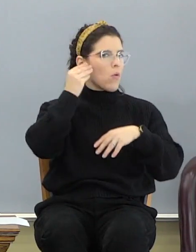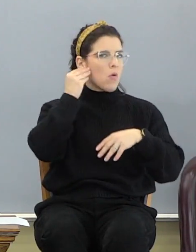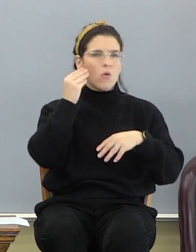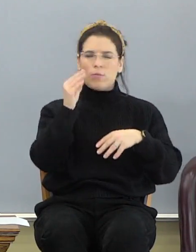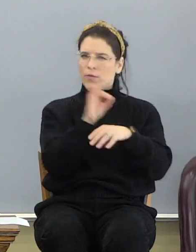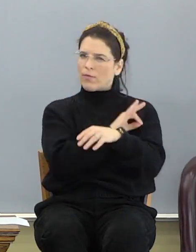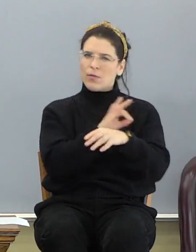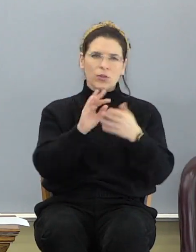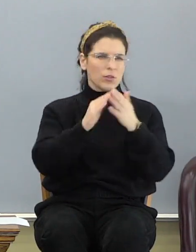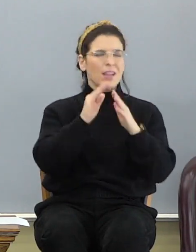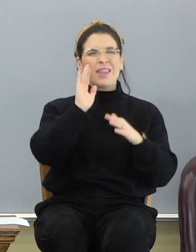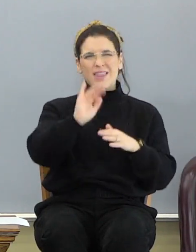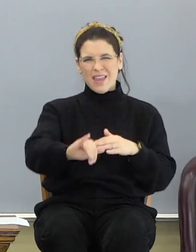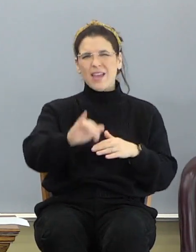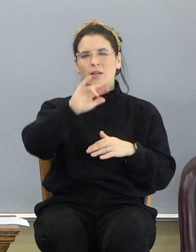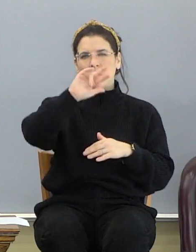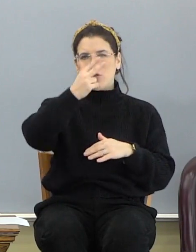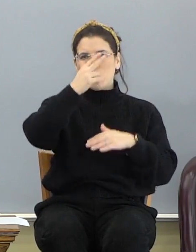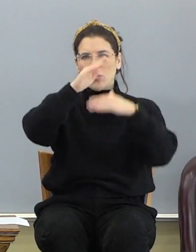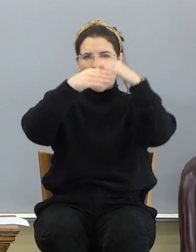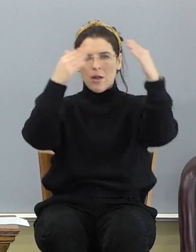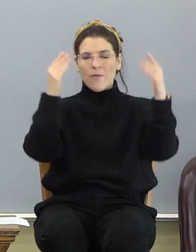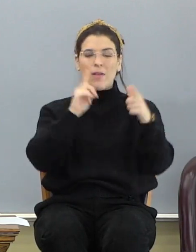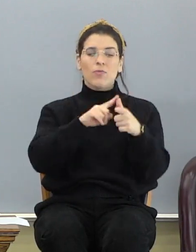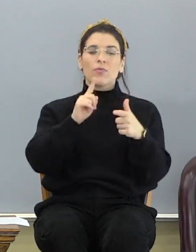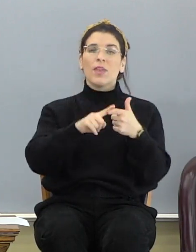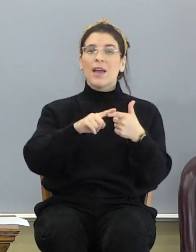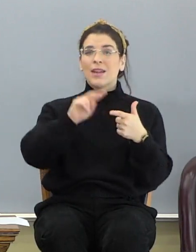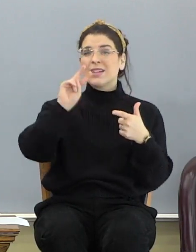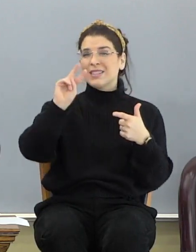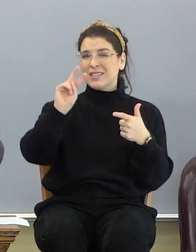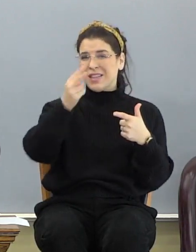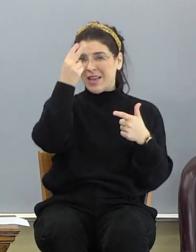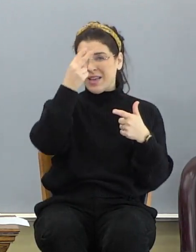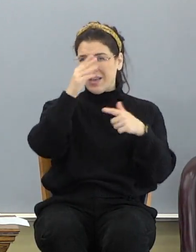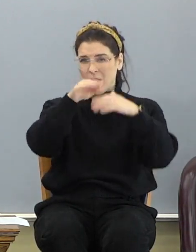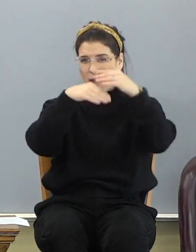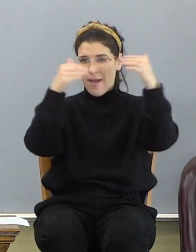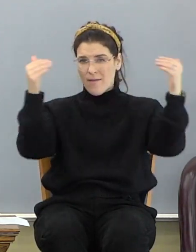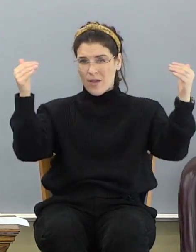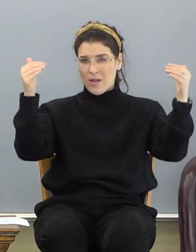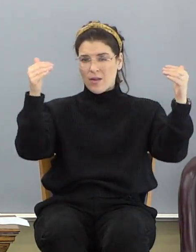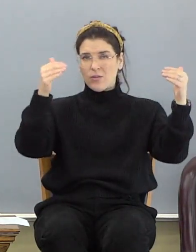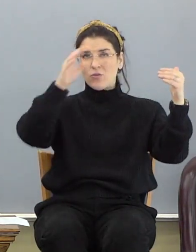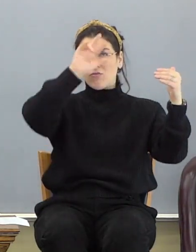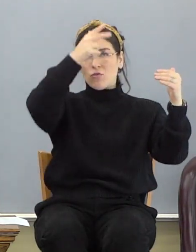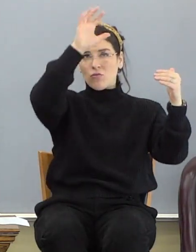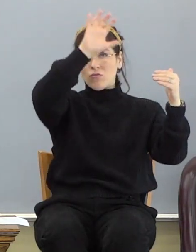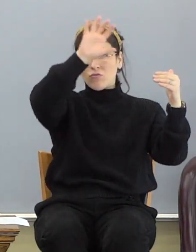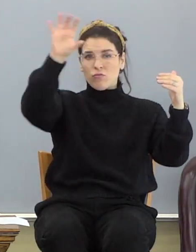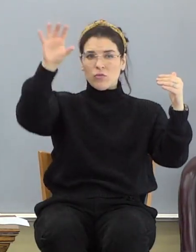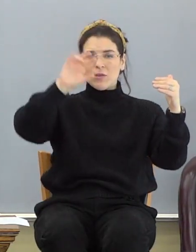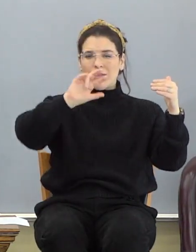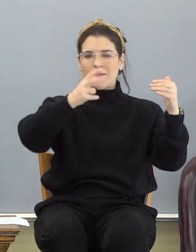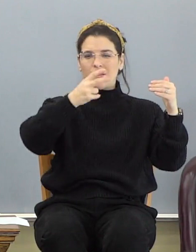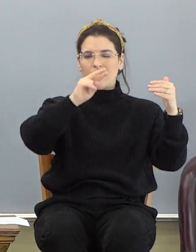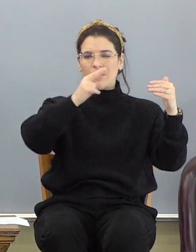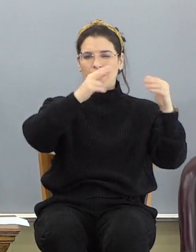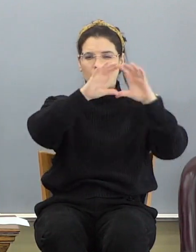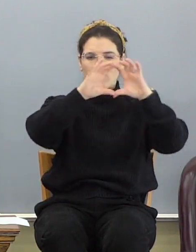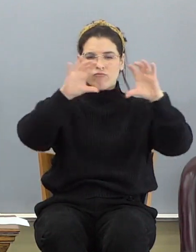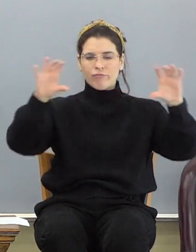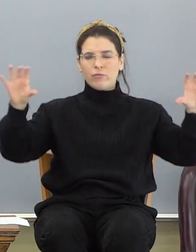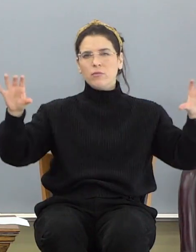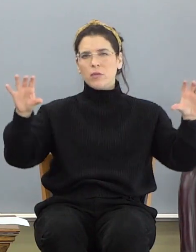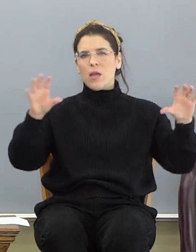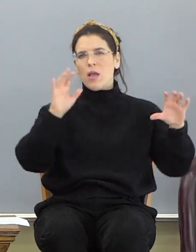is. So you have the third heaven. Then there's a second heaven. Underneath that third heaven, there is a second heaven.